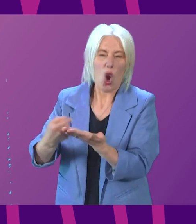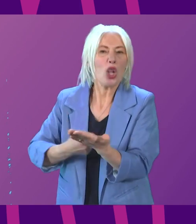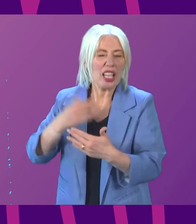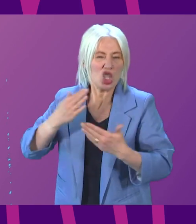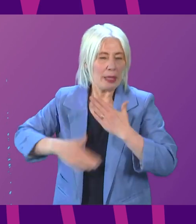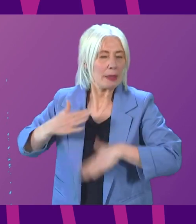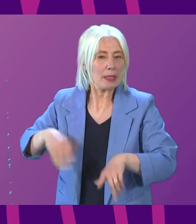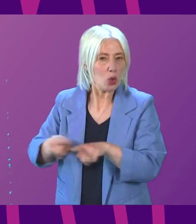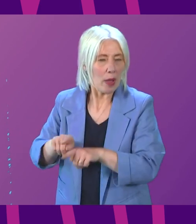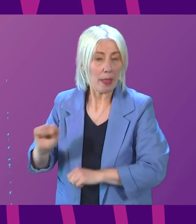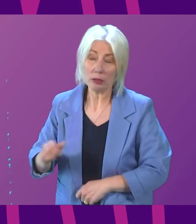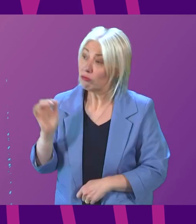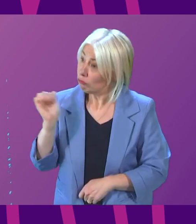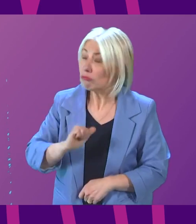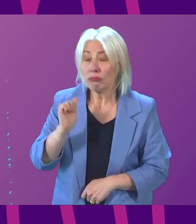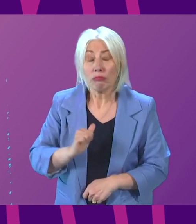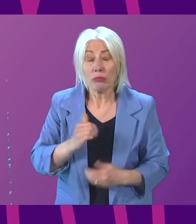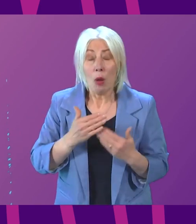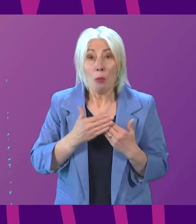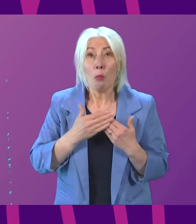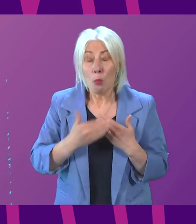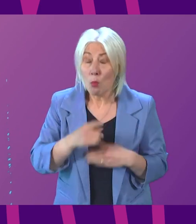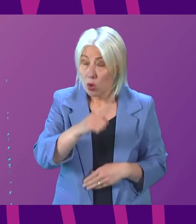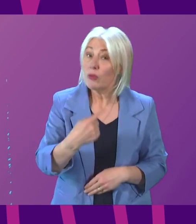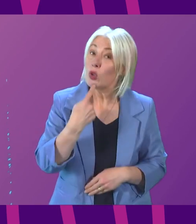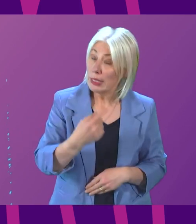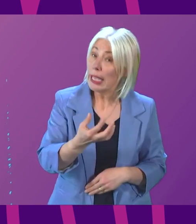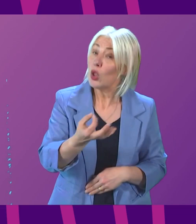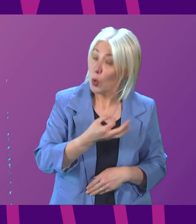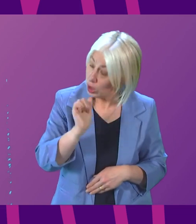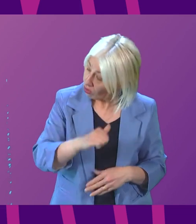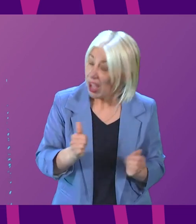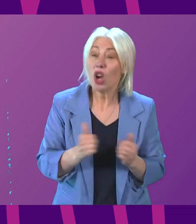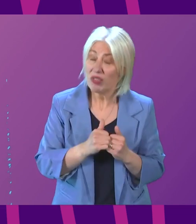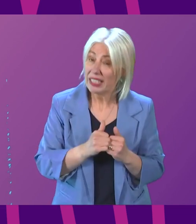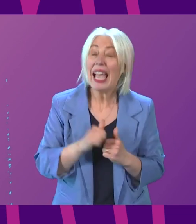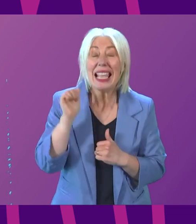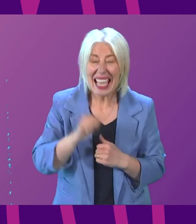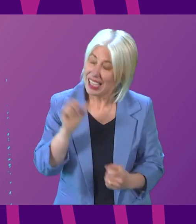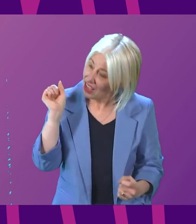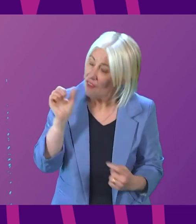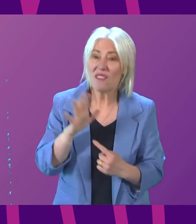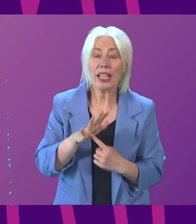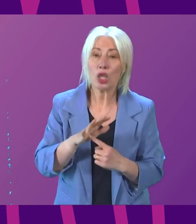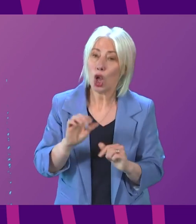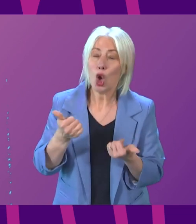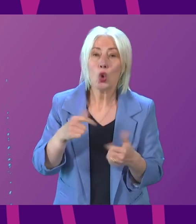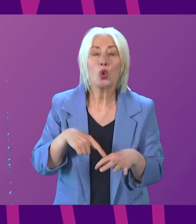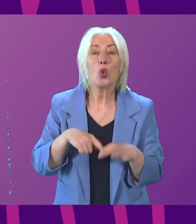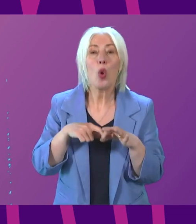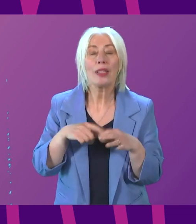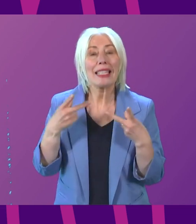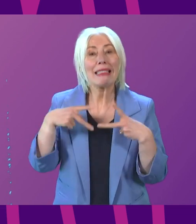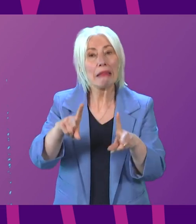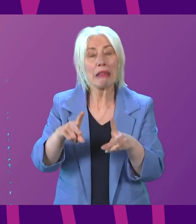I agree, actually, with much of the sentiment behind that question. It is vital that we have a good quality system of social